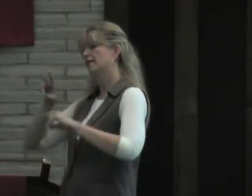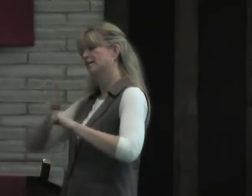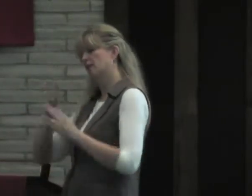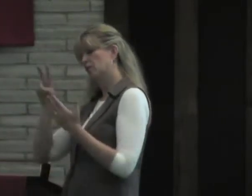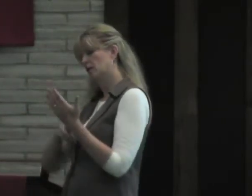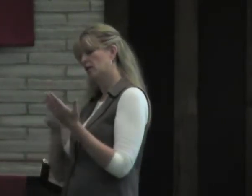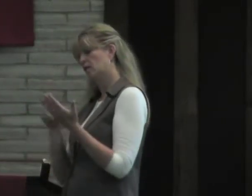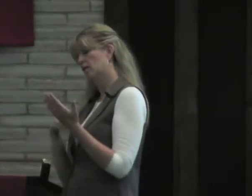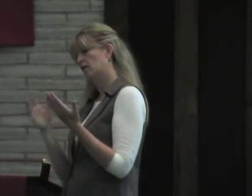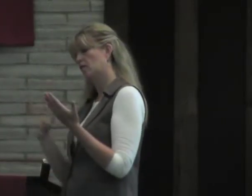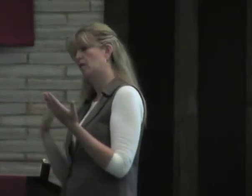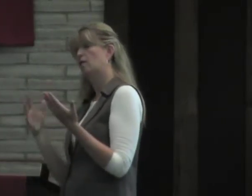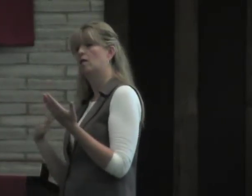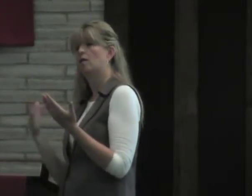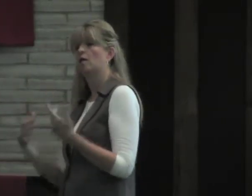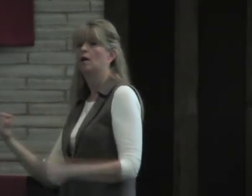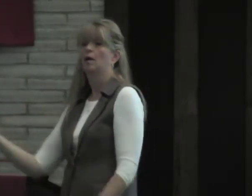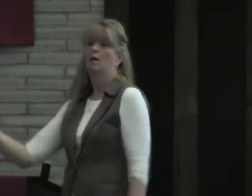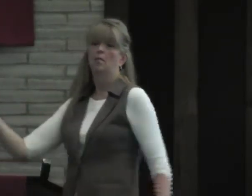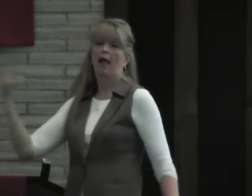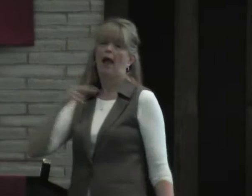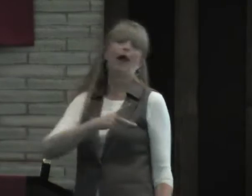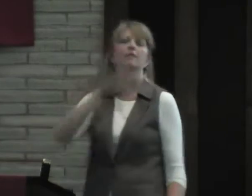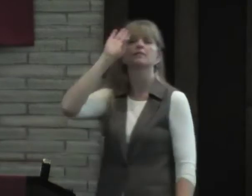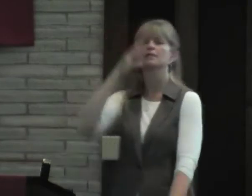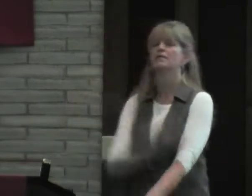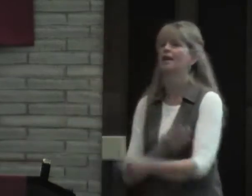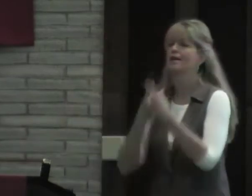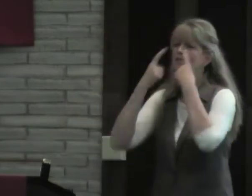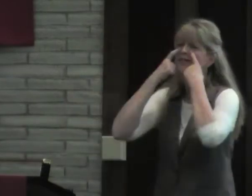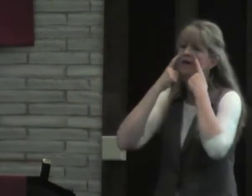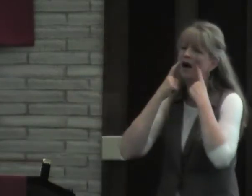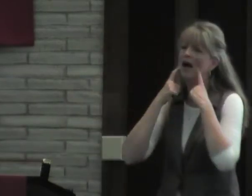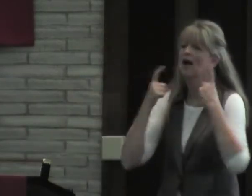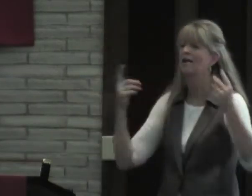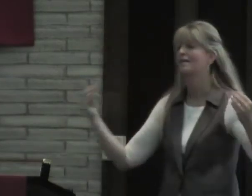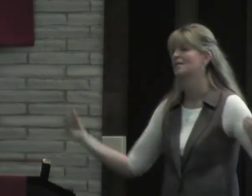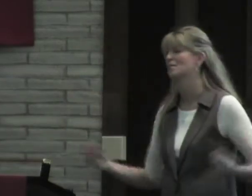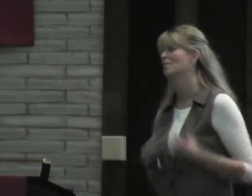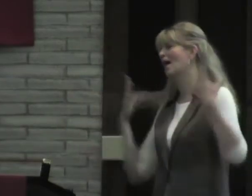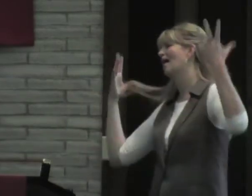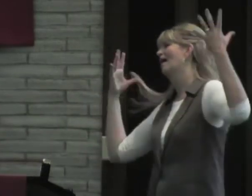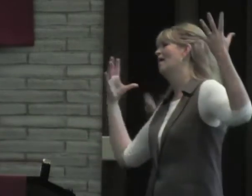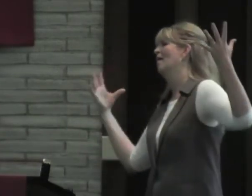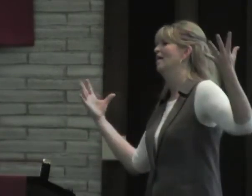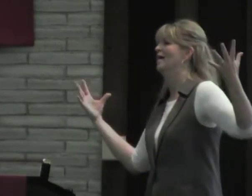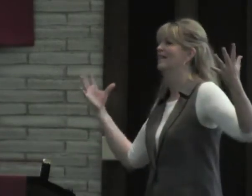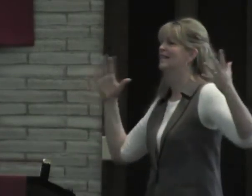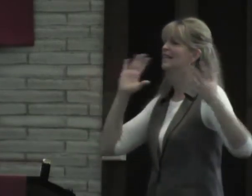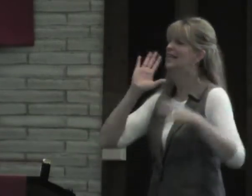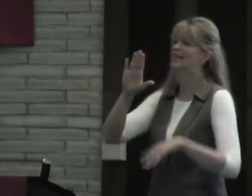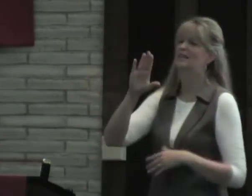the old man and he sat and he read to him. And when he came back, the son was crying, he was inspired,